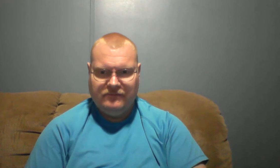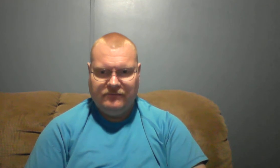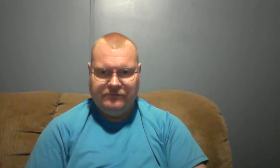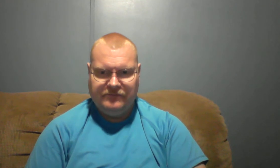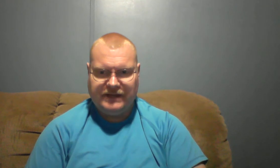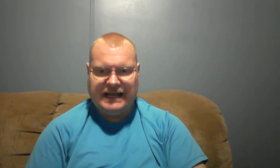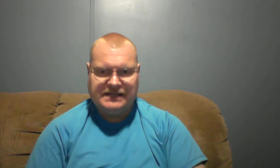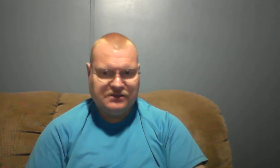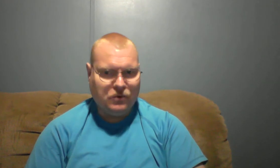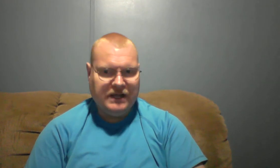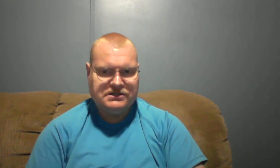and ask the question